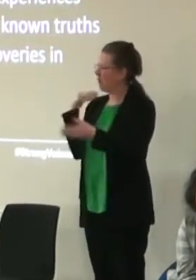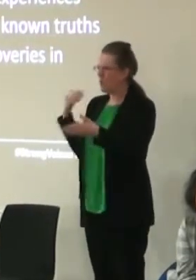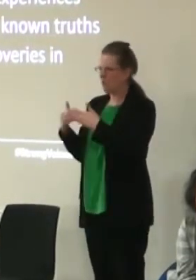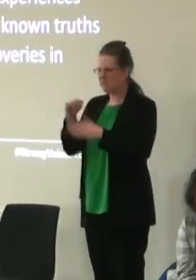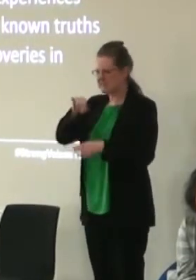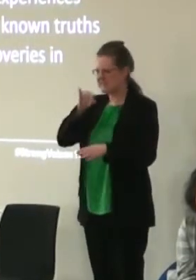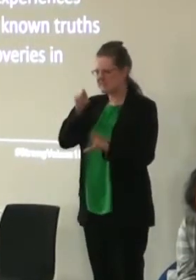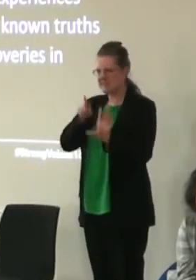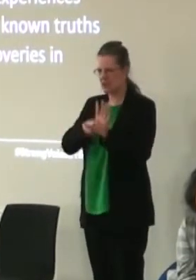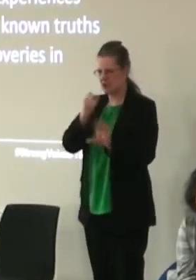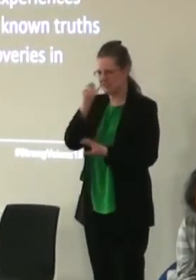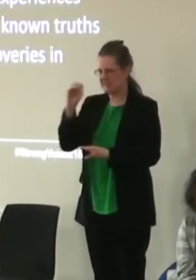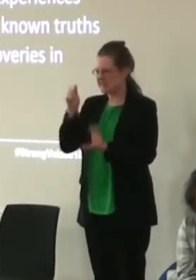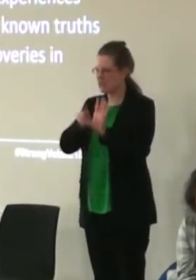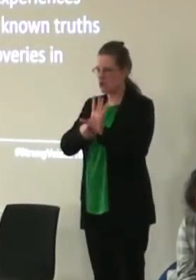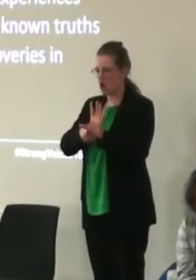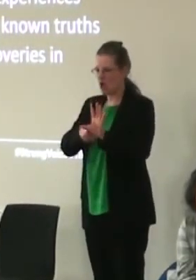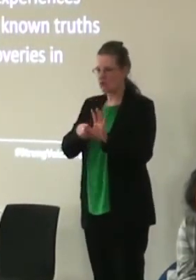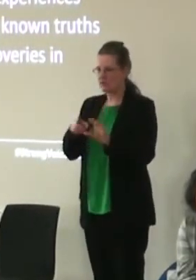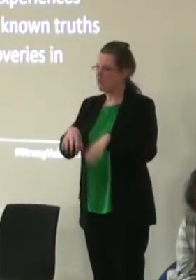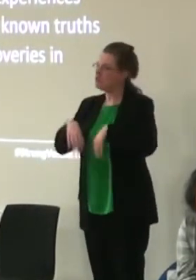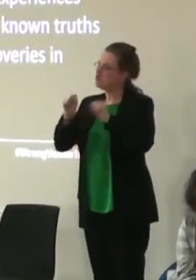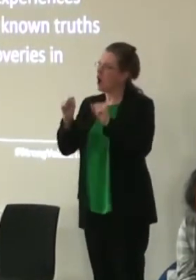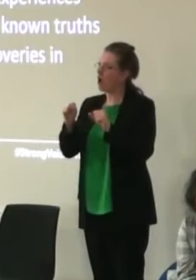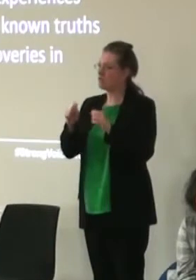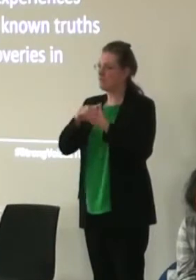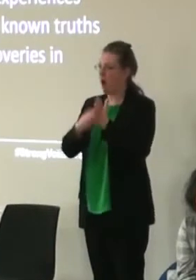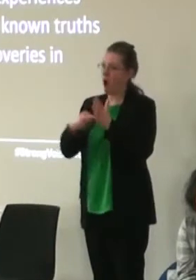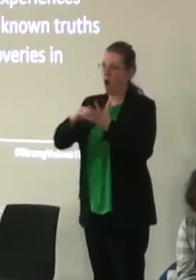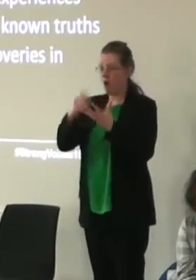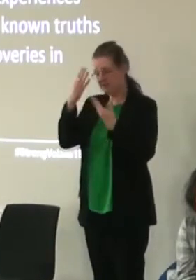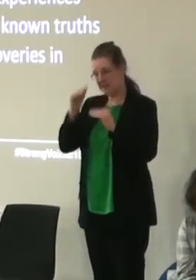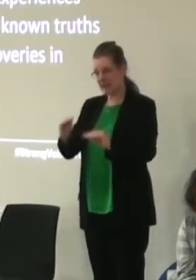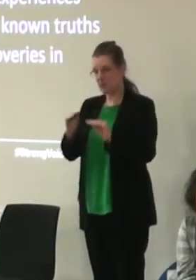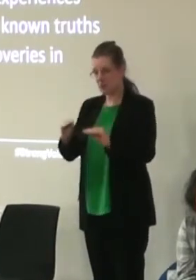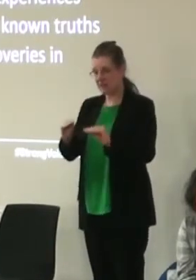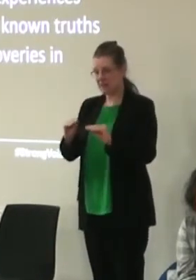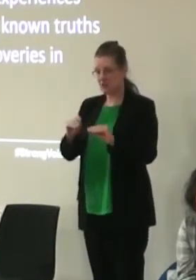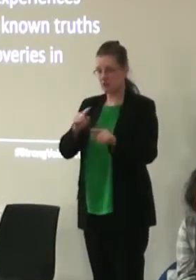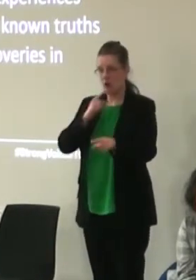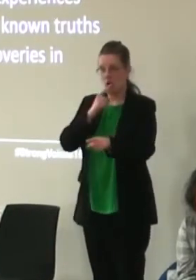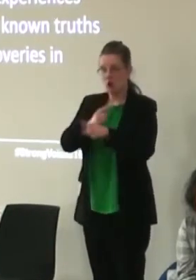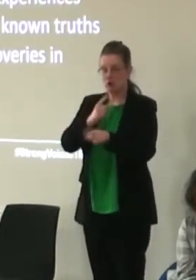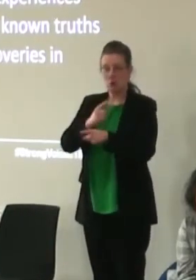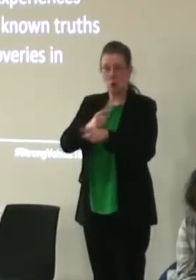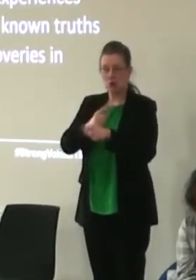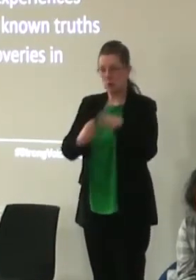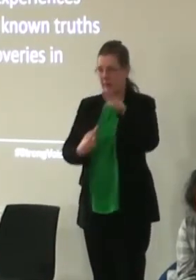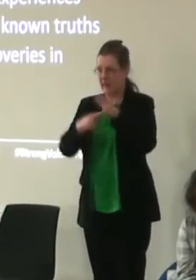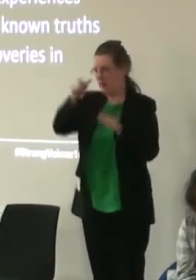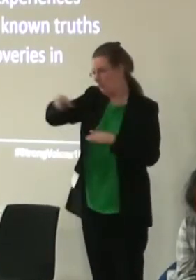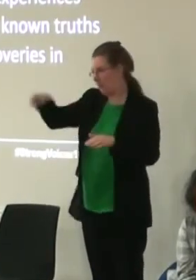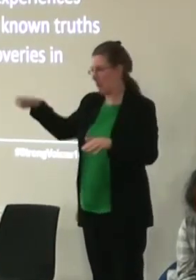back since really the advent of arts in education. And it was speaking to sort of key visionaries down the years and a lot of it was